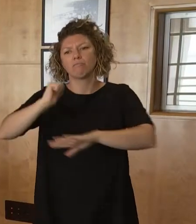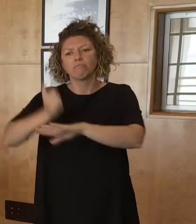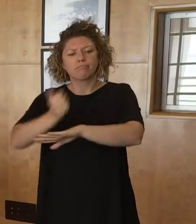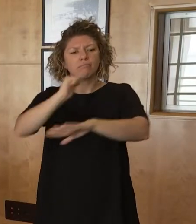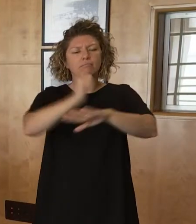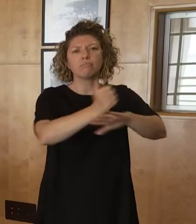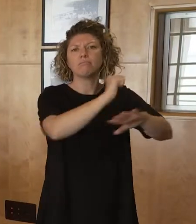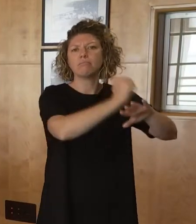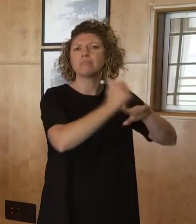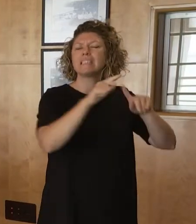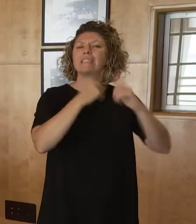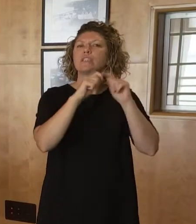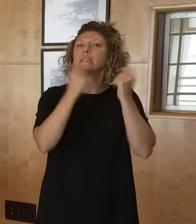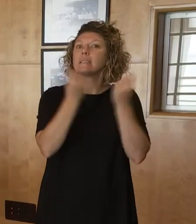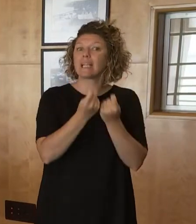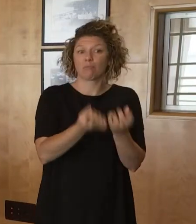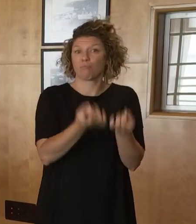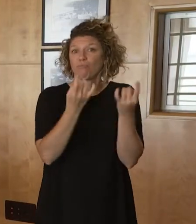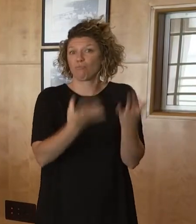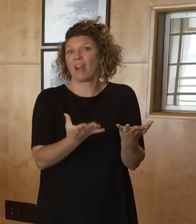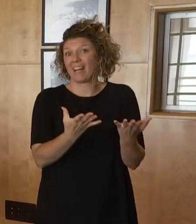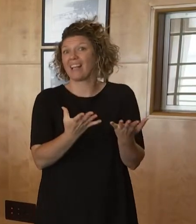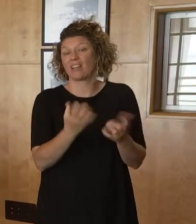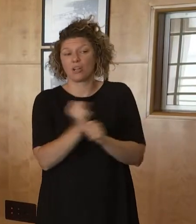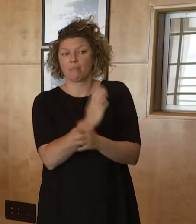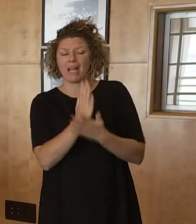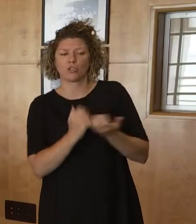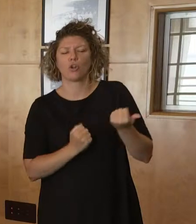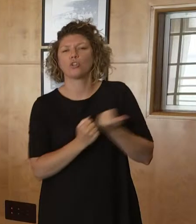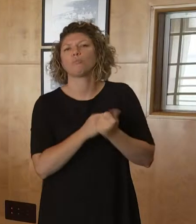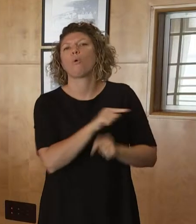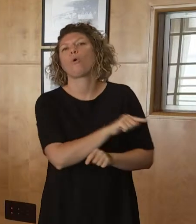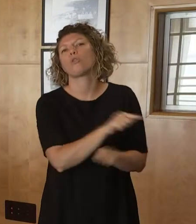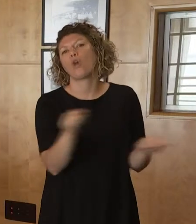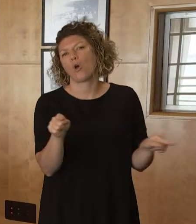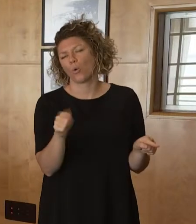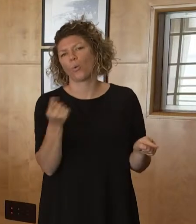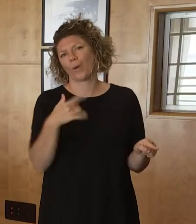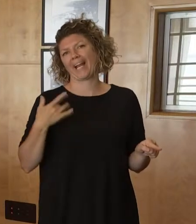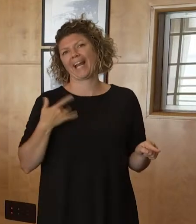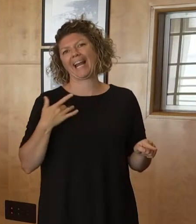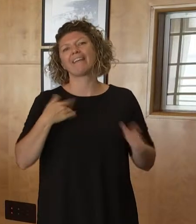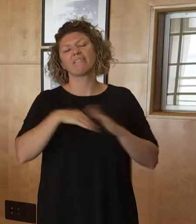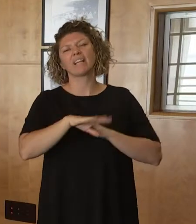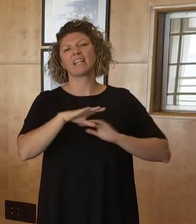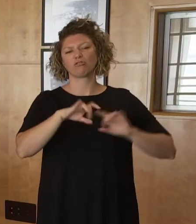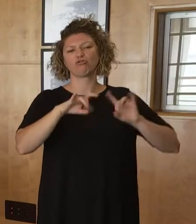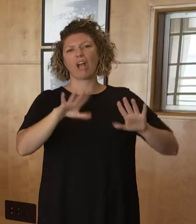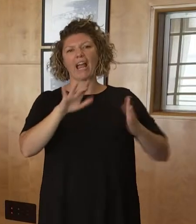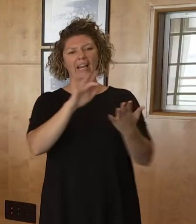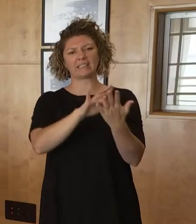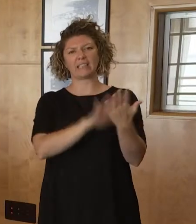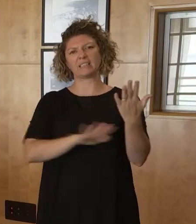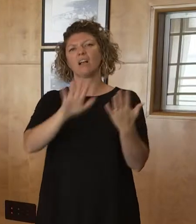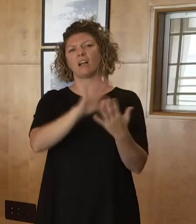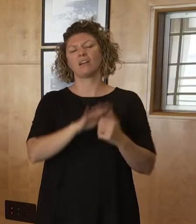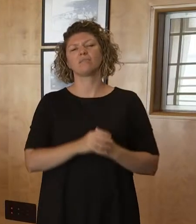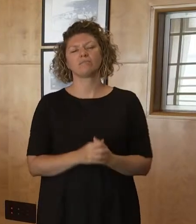are based in Central Australia making decisions for Central Aliens, and so I certainly would disagree with those comments.